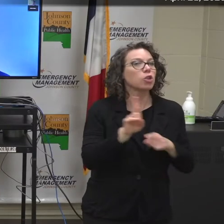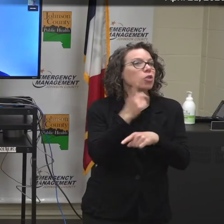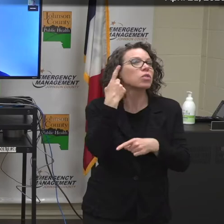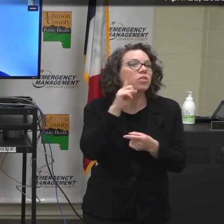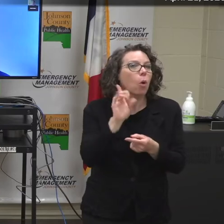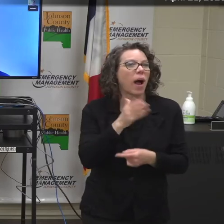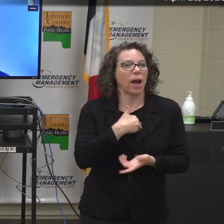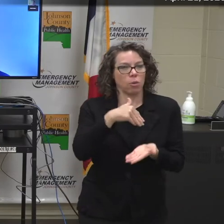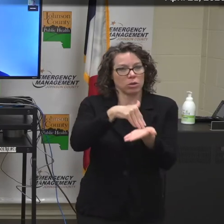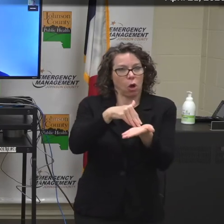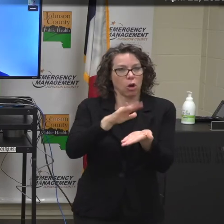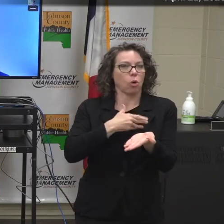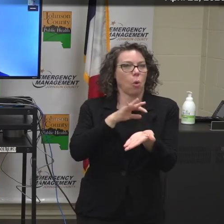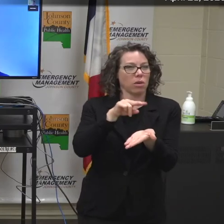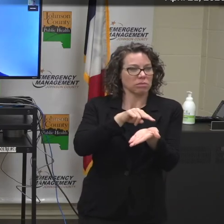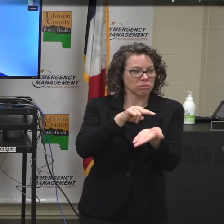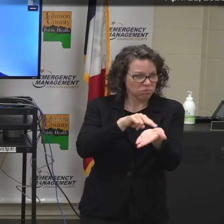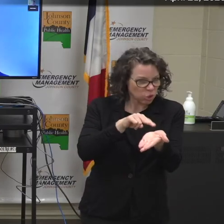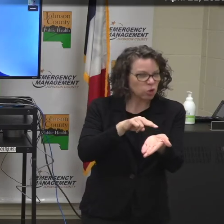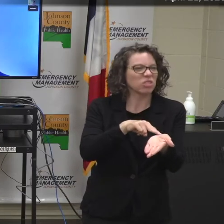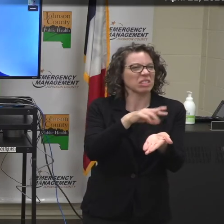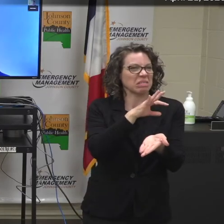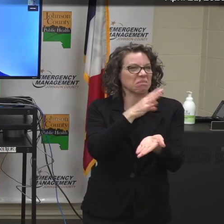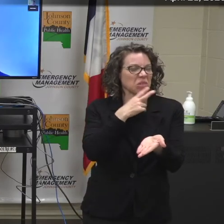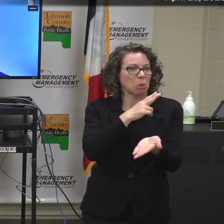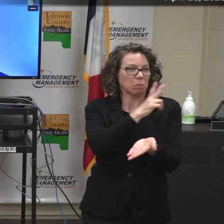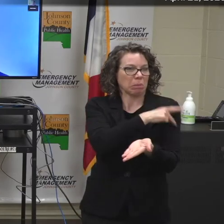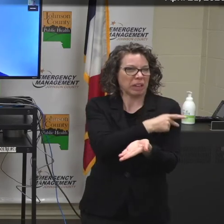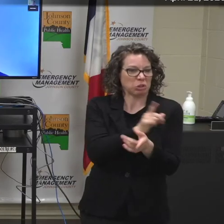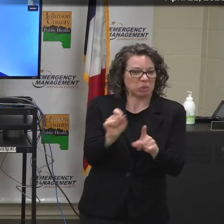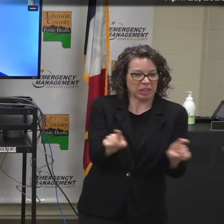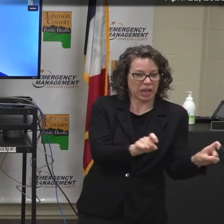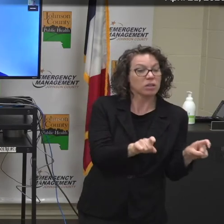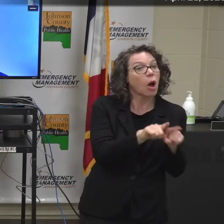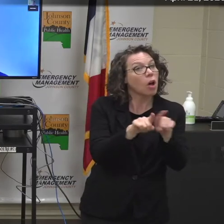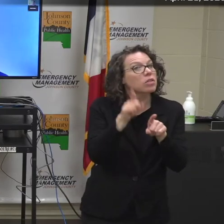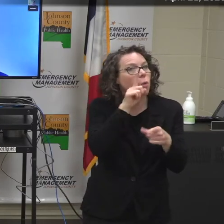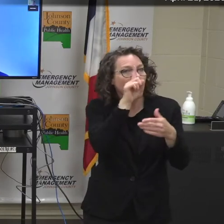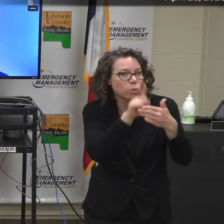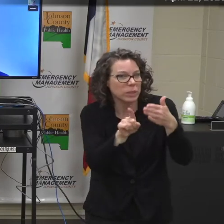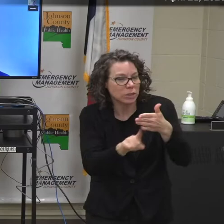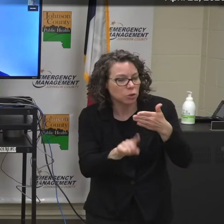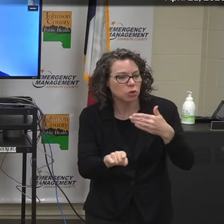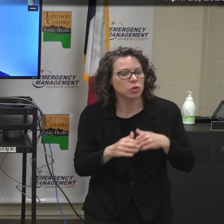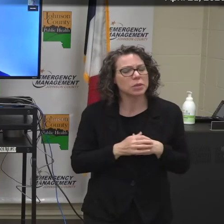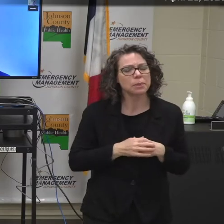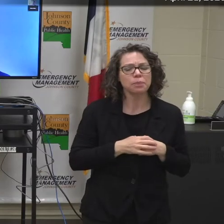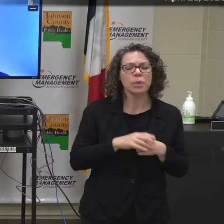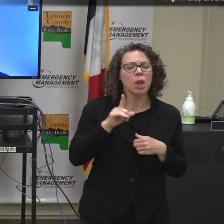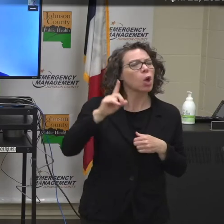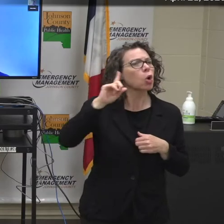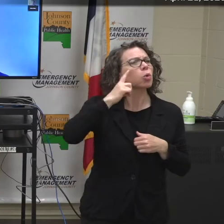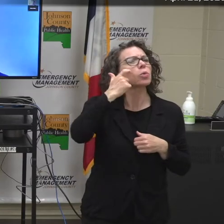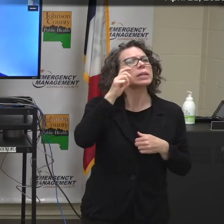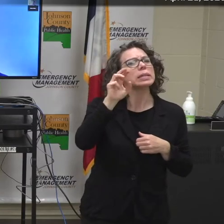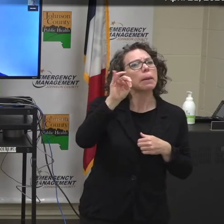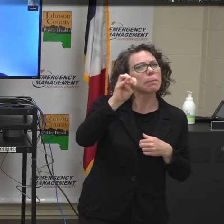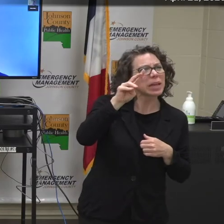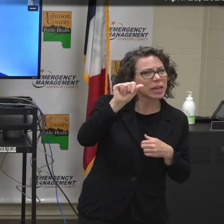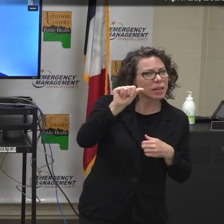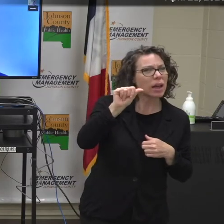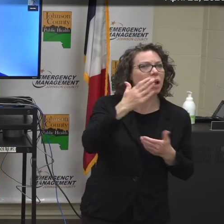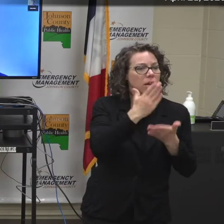and also for research use. As you know and as you've heard recently in the media, there are patients who